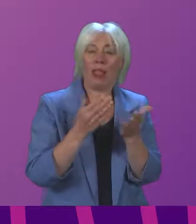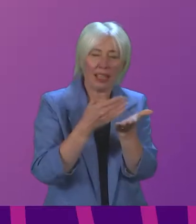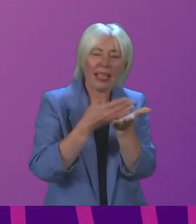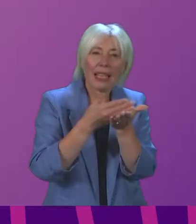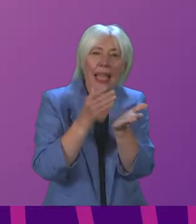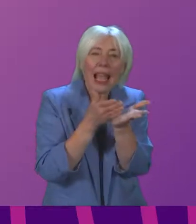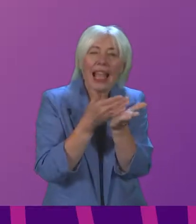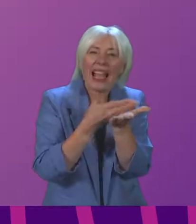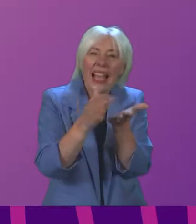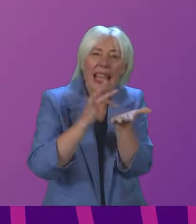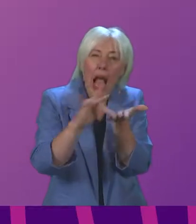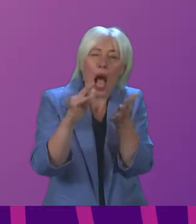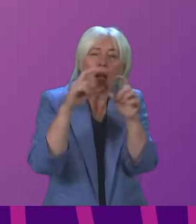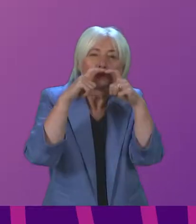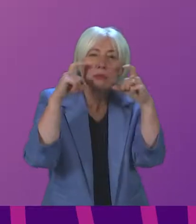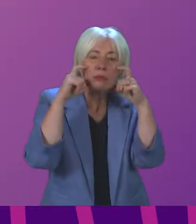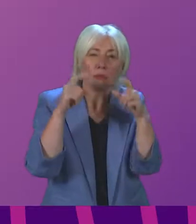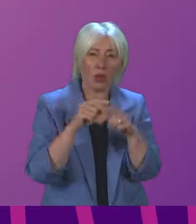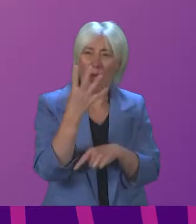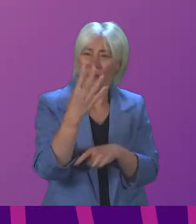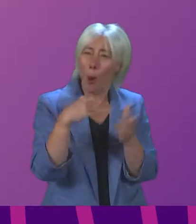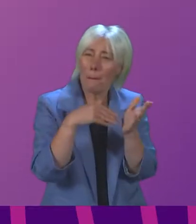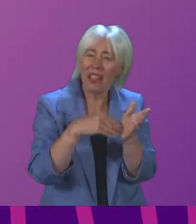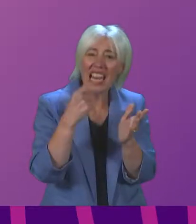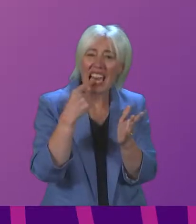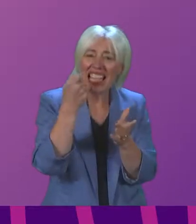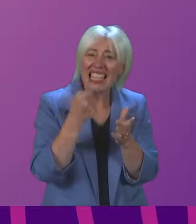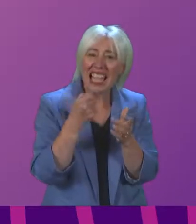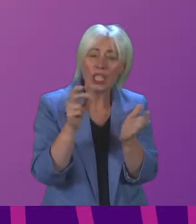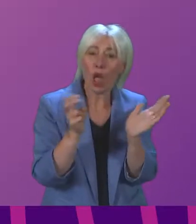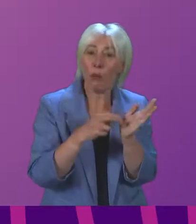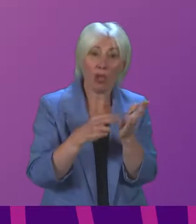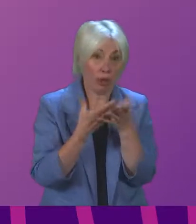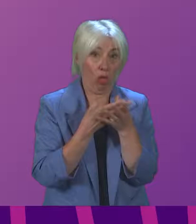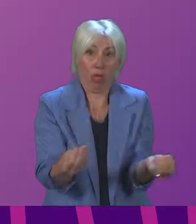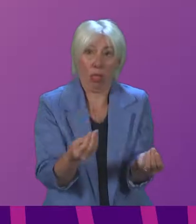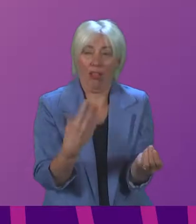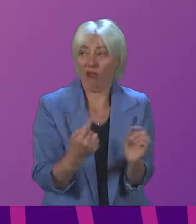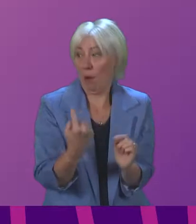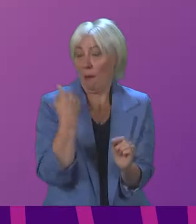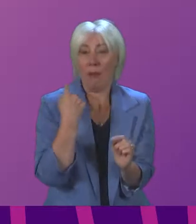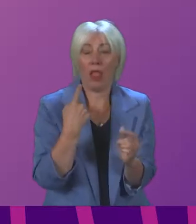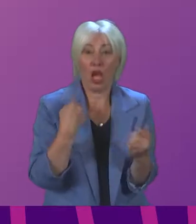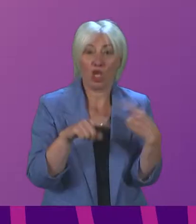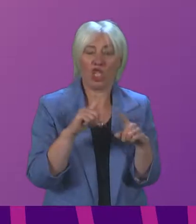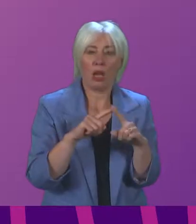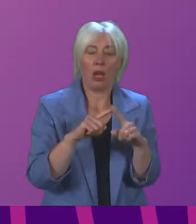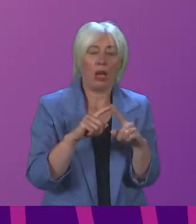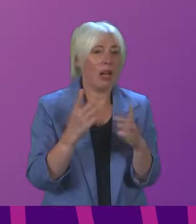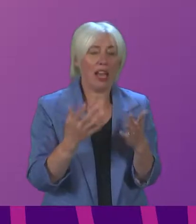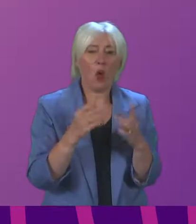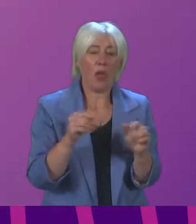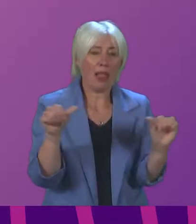We were told that over 4 million dental appointments have been lost since the beginning of the pandemic, with baseline measures limiting